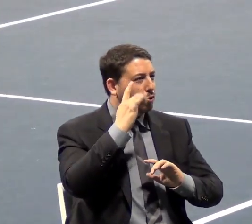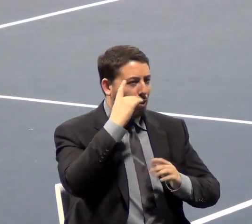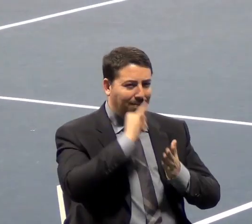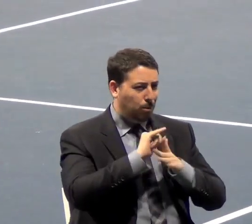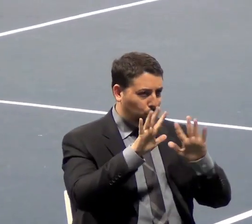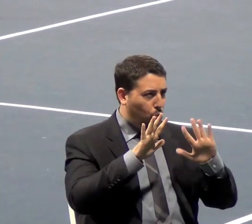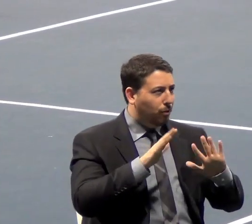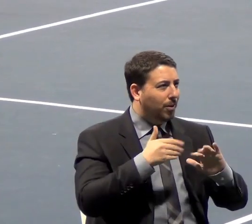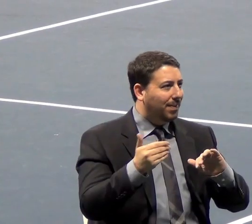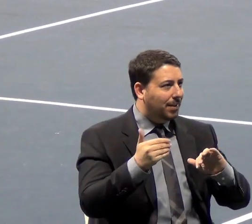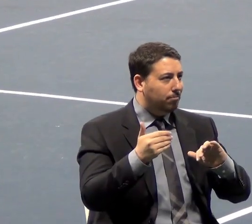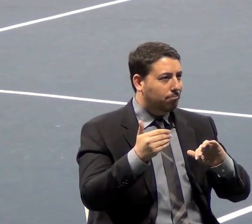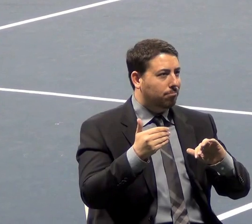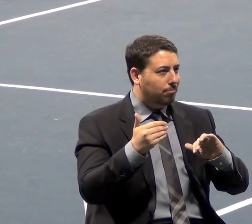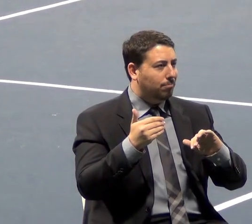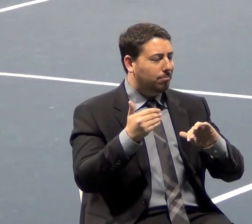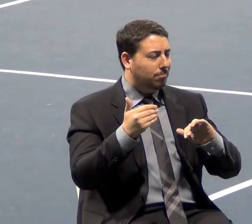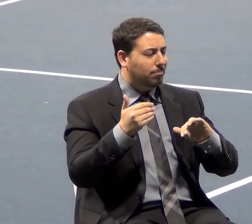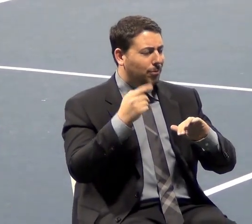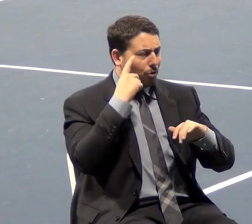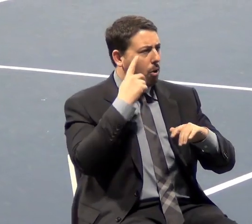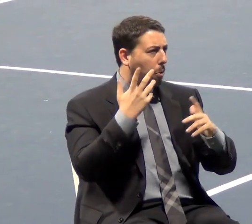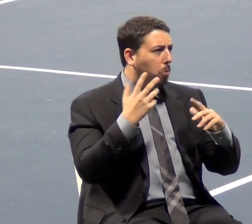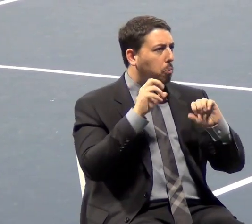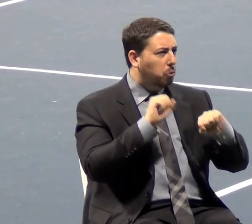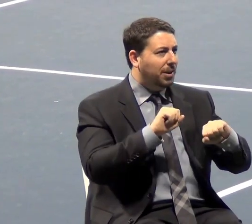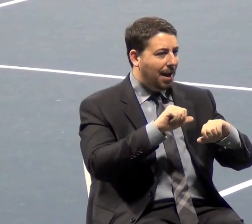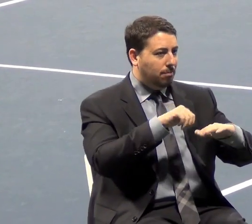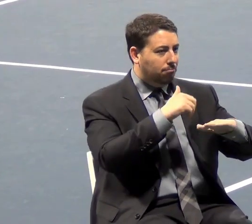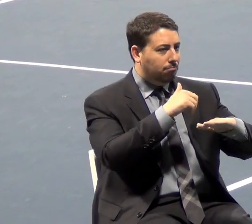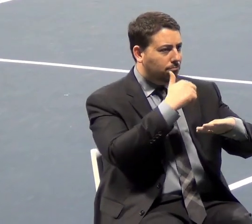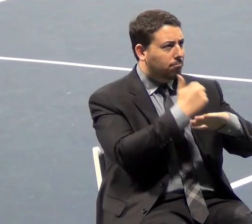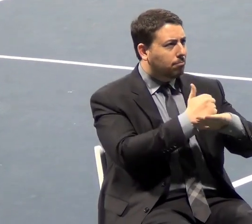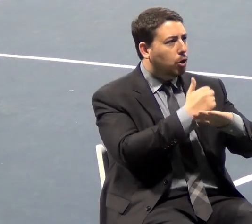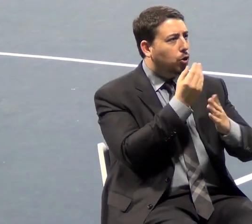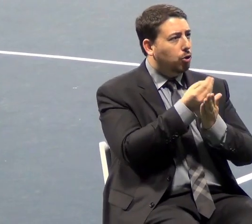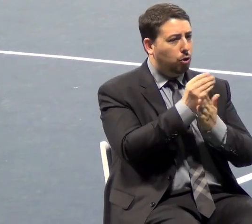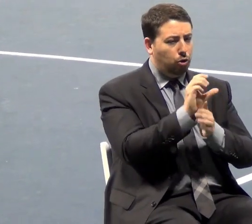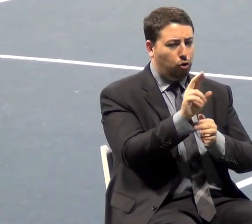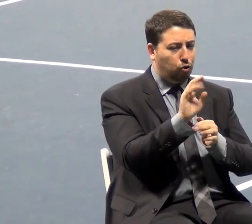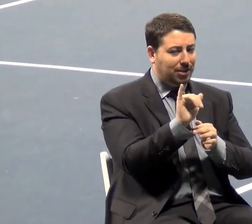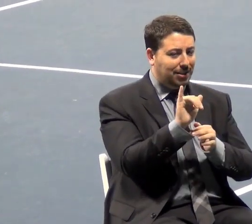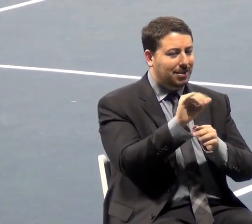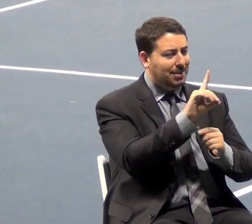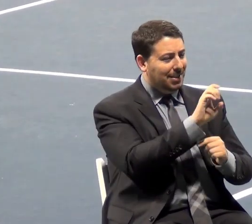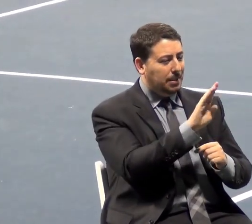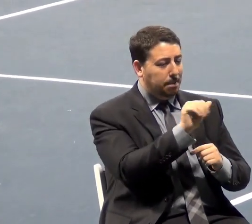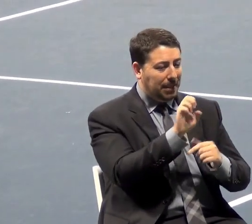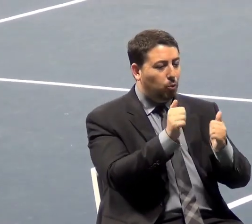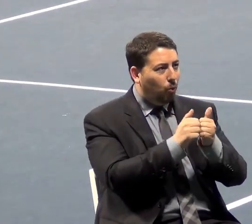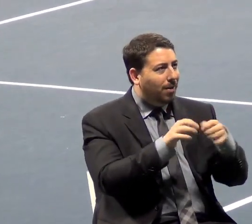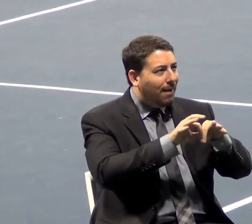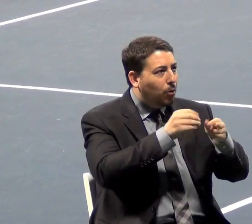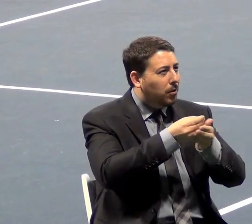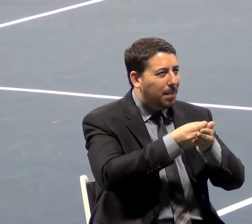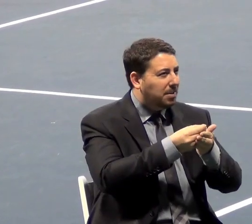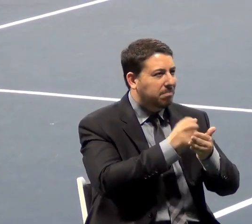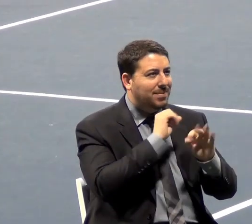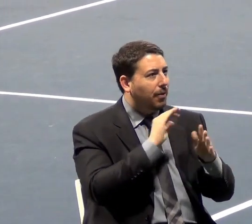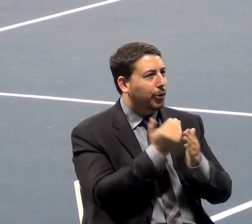come around and think you can debase the currency, dilute the value of the money. But that is nothing new. That is ancient. If they accuse us of wanting